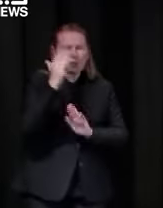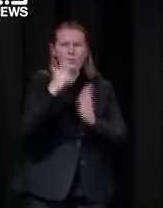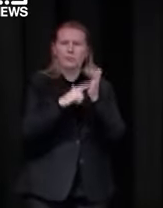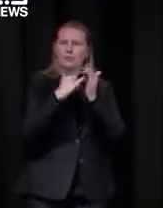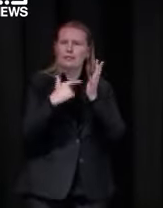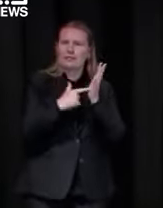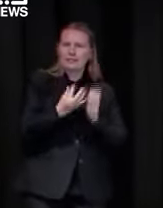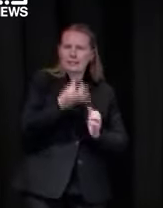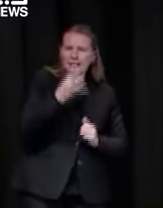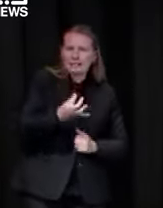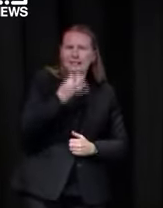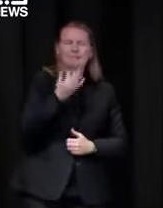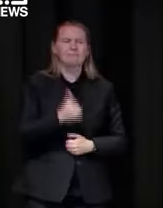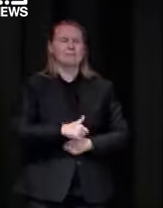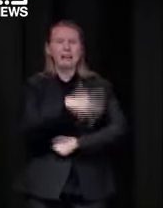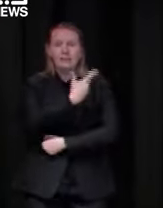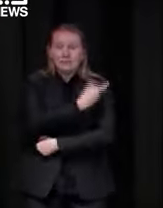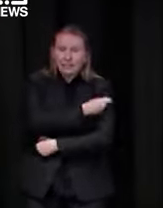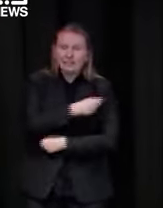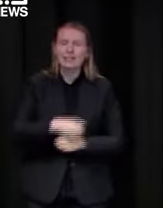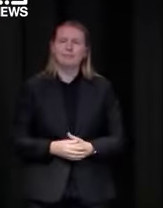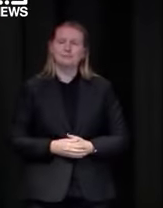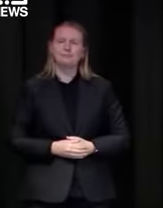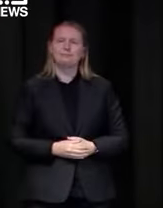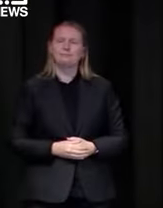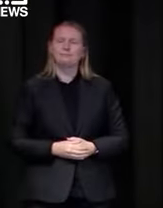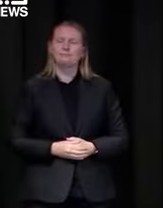i wanted to touch on vaccinations